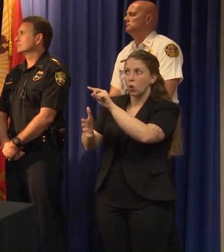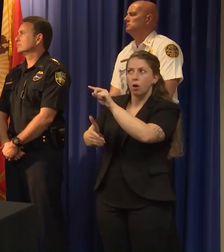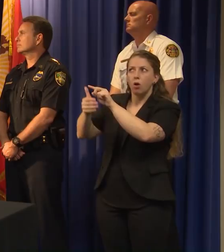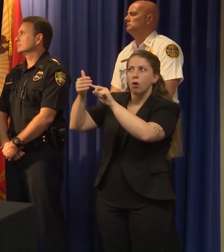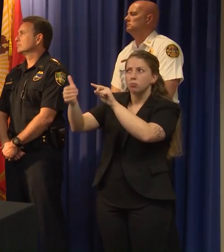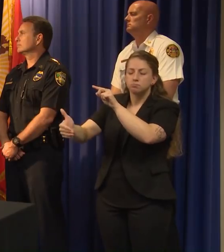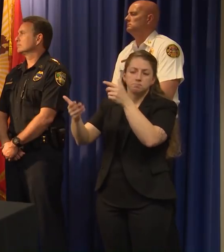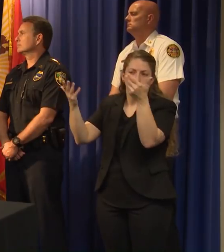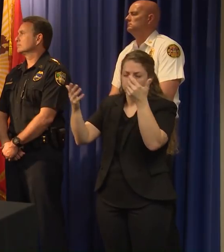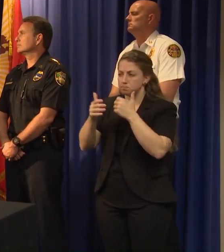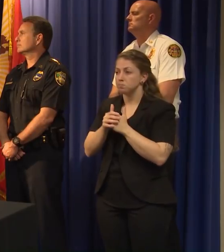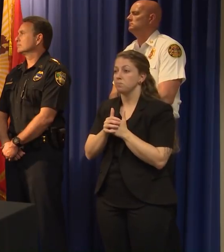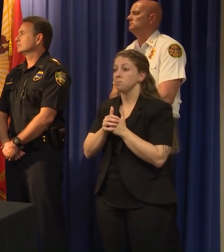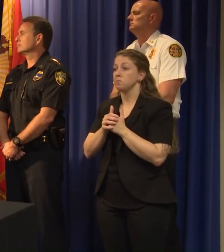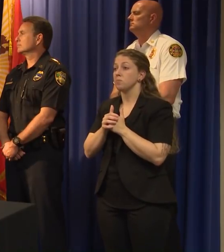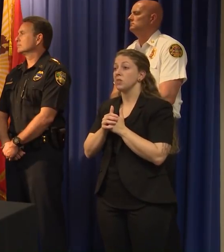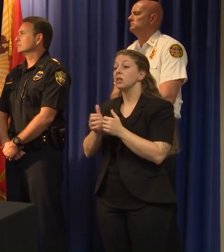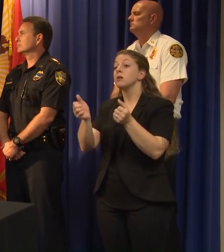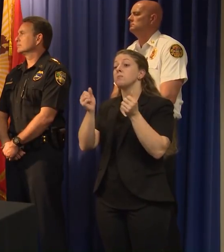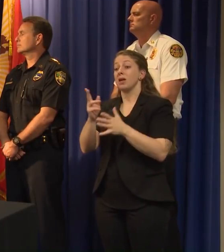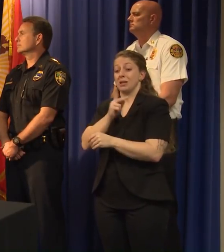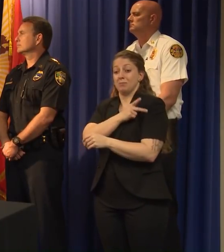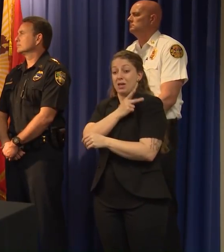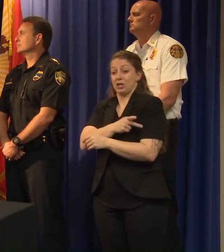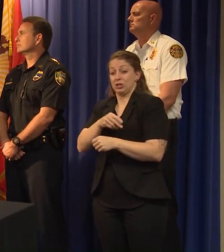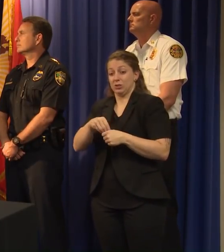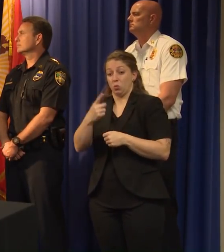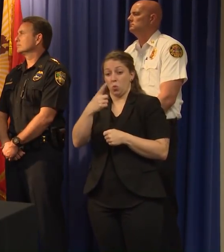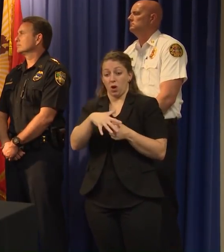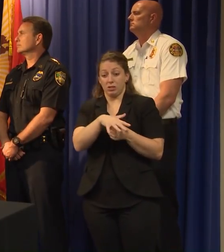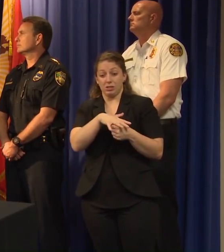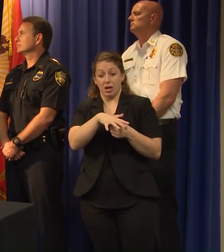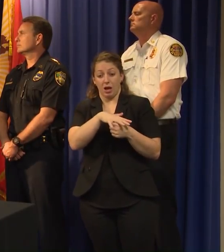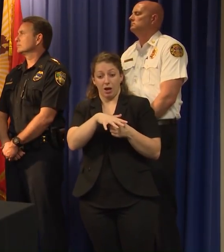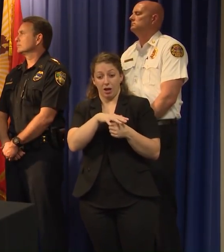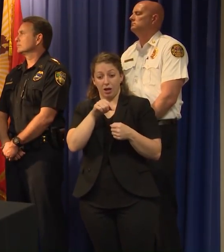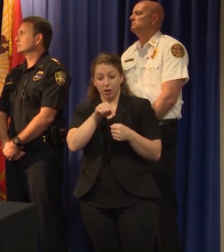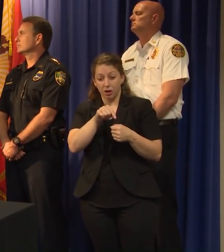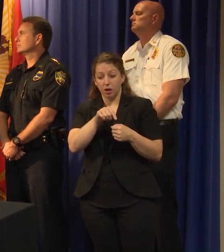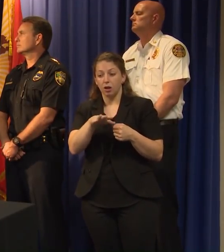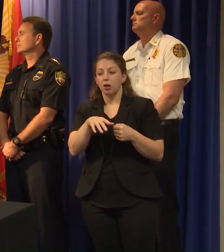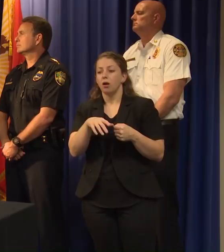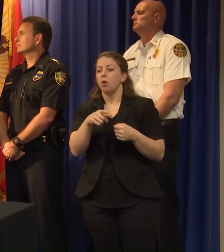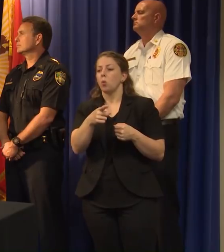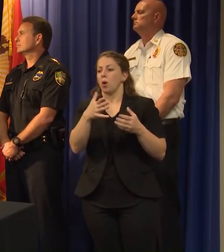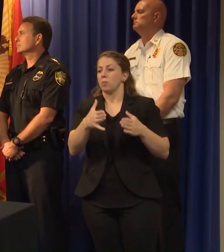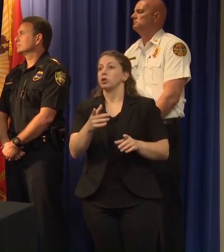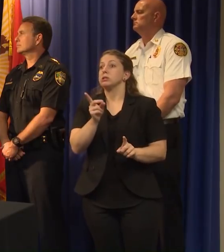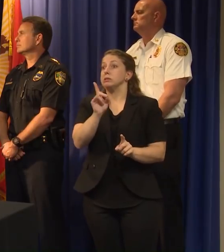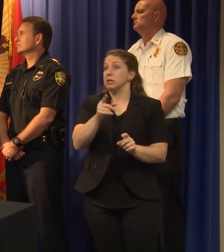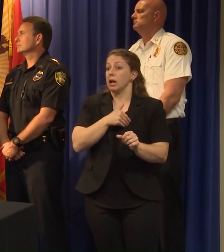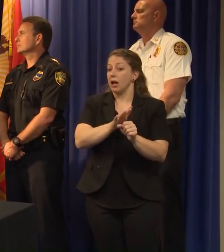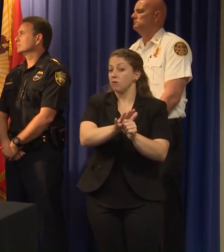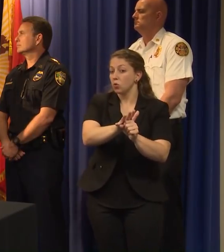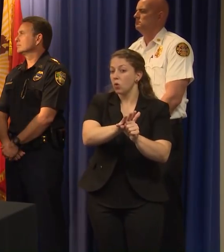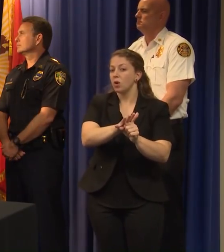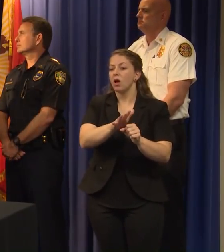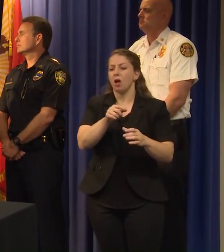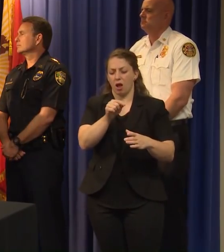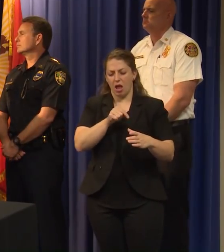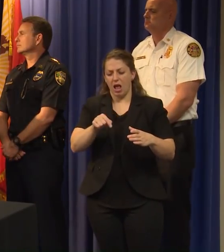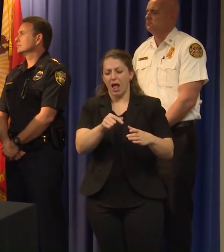been multiple patients from one of the sites where another case had, uh, had resided. So we're tracking those clusters